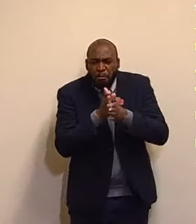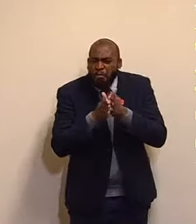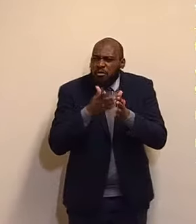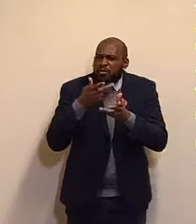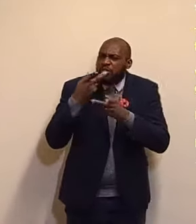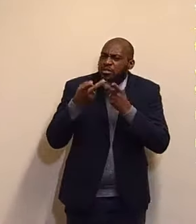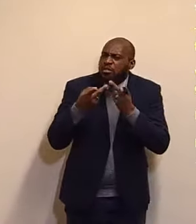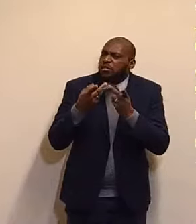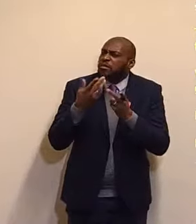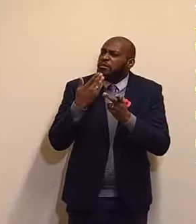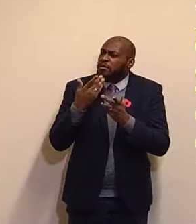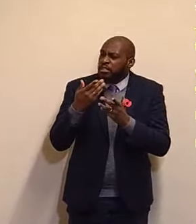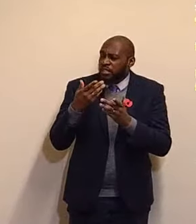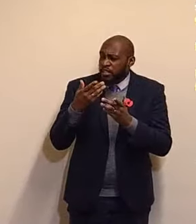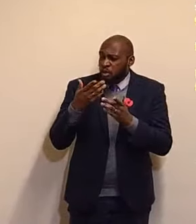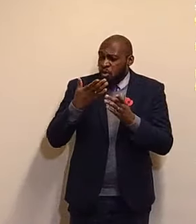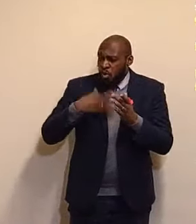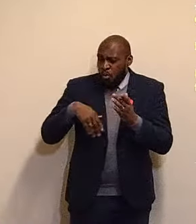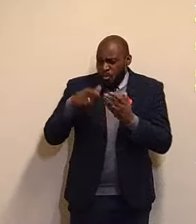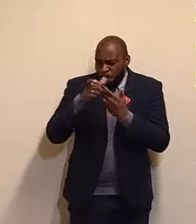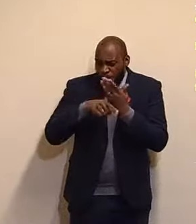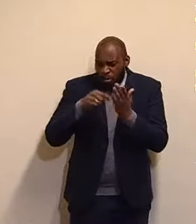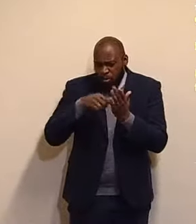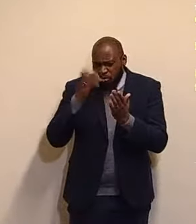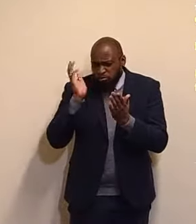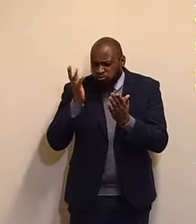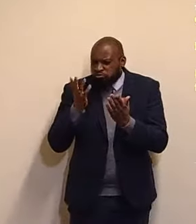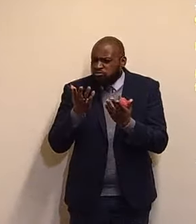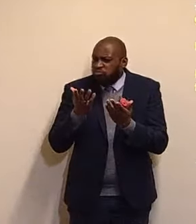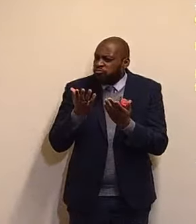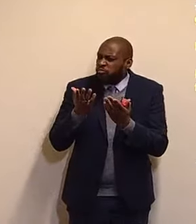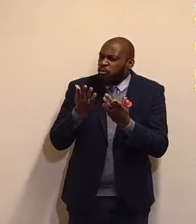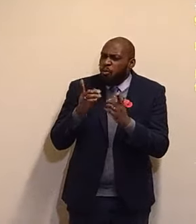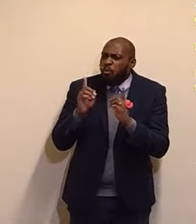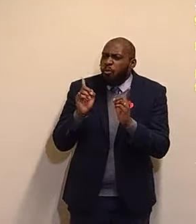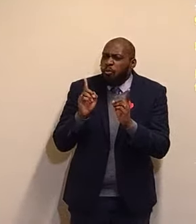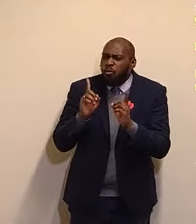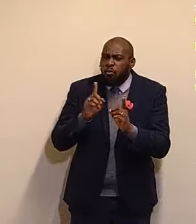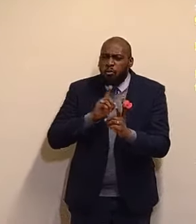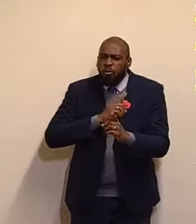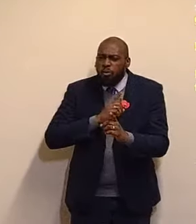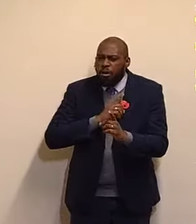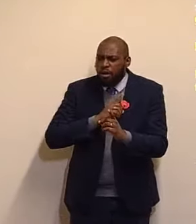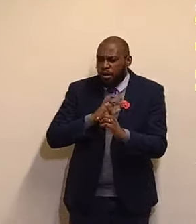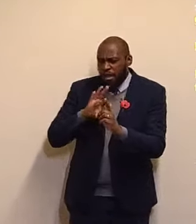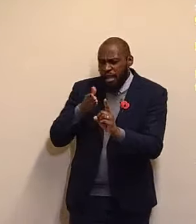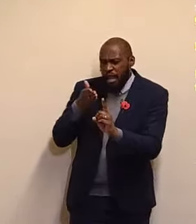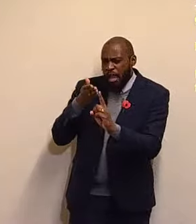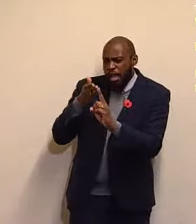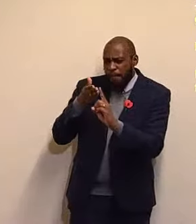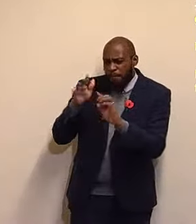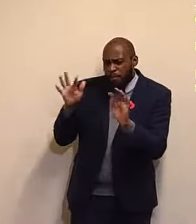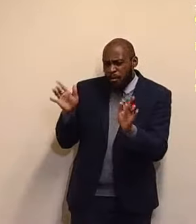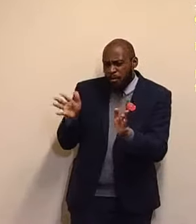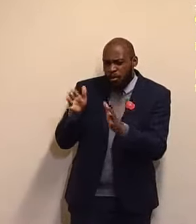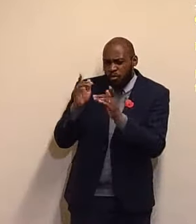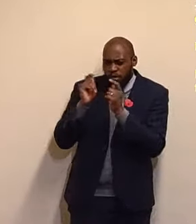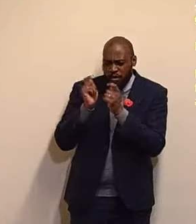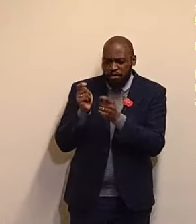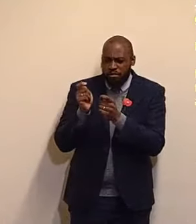all these things, Lord, we pray that they will be for thy glory. O Lord, O bless us together, forgive us afresh, forgive